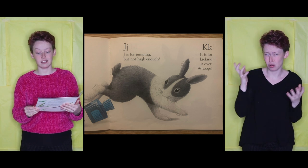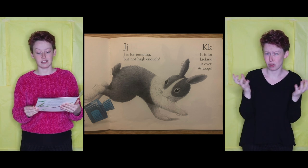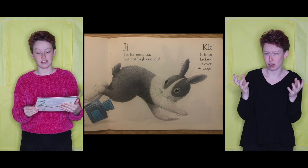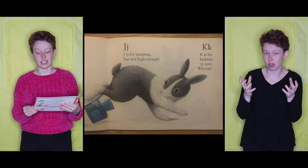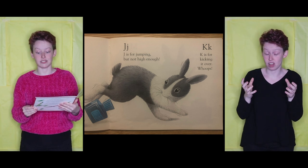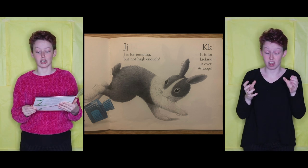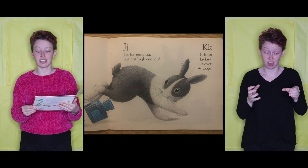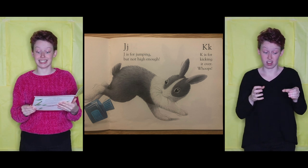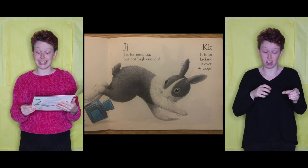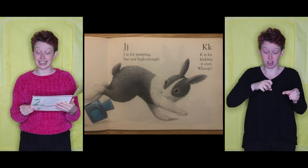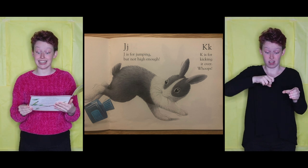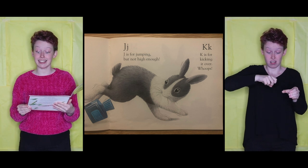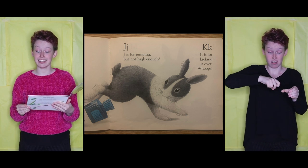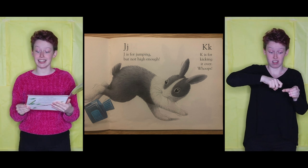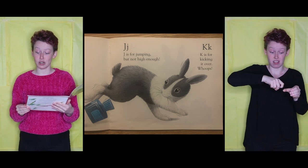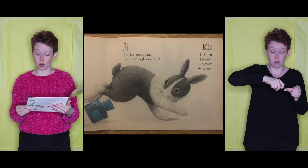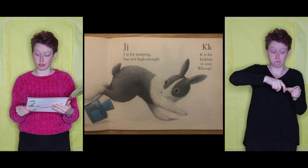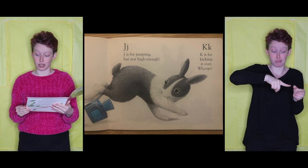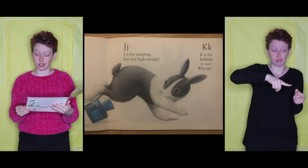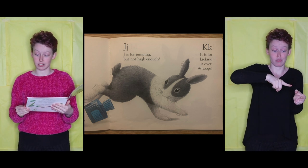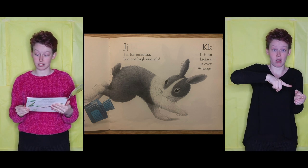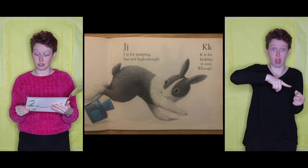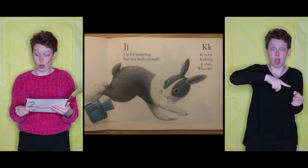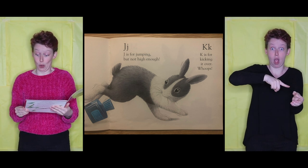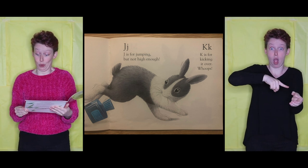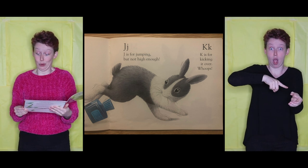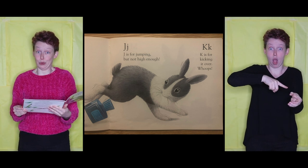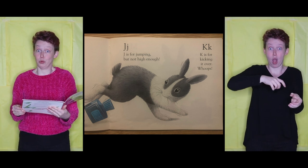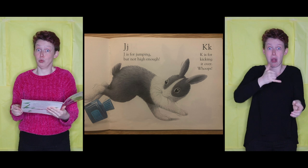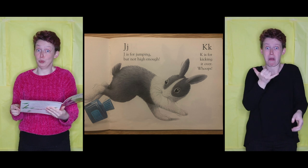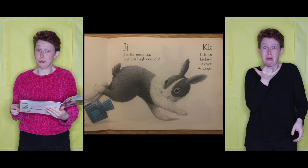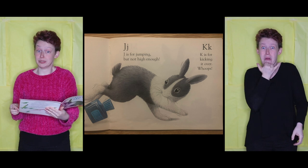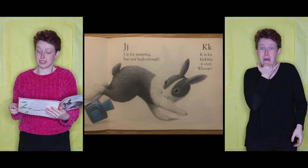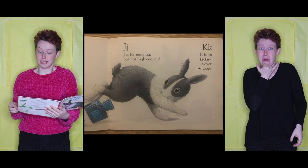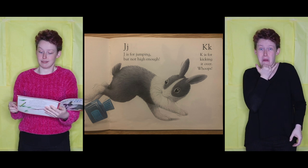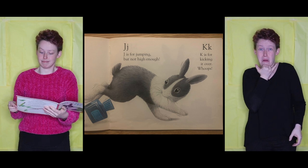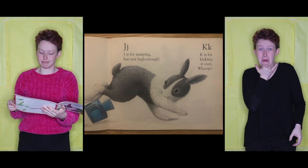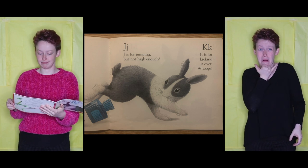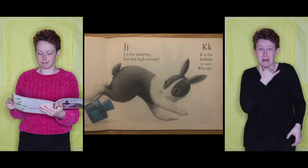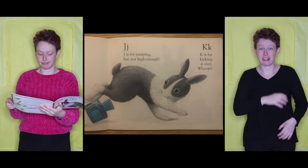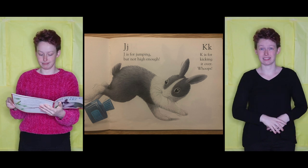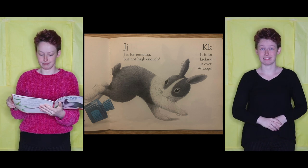is for Kicking it over. Whoops!